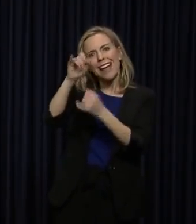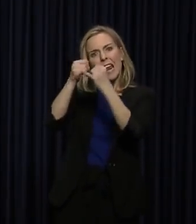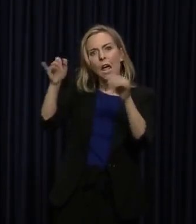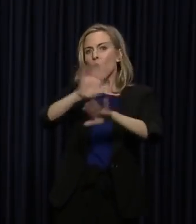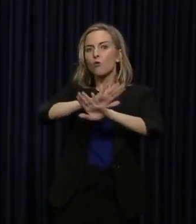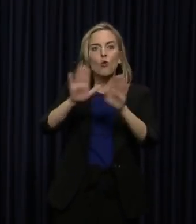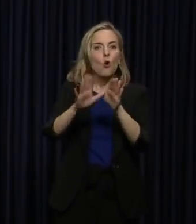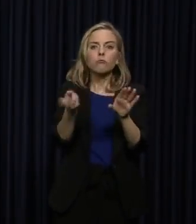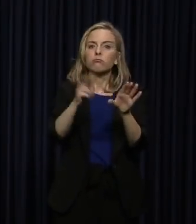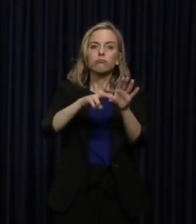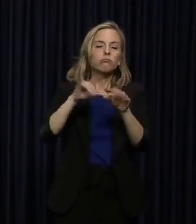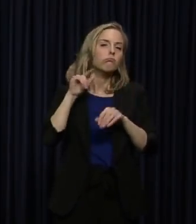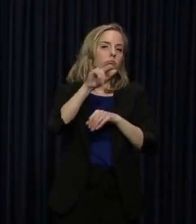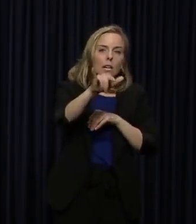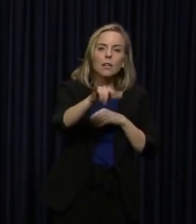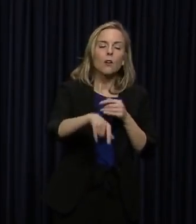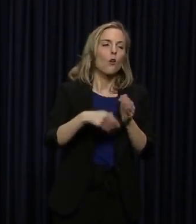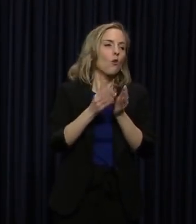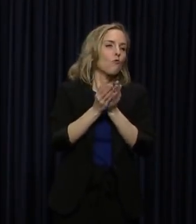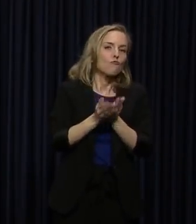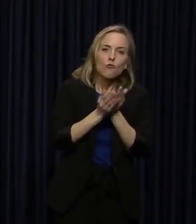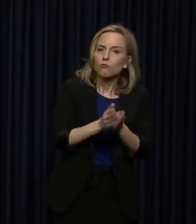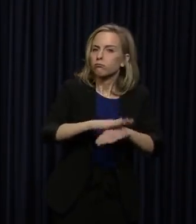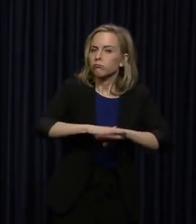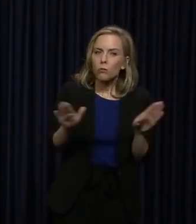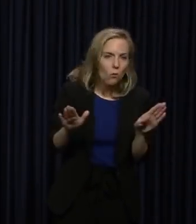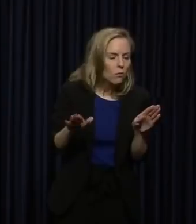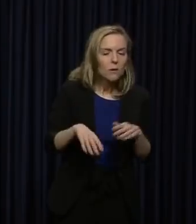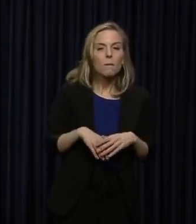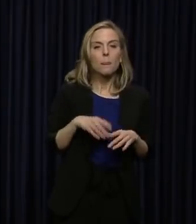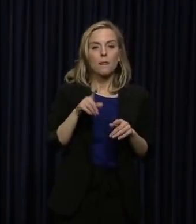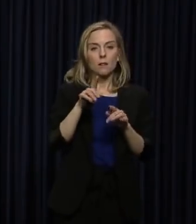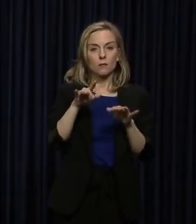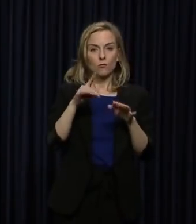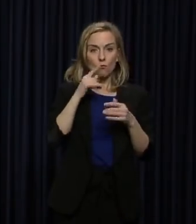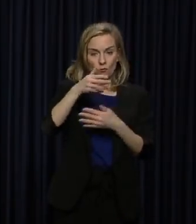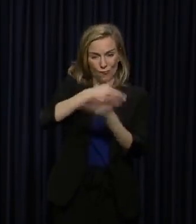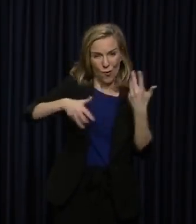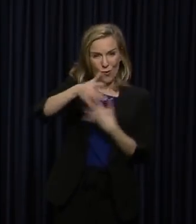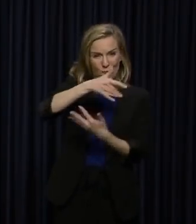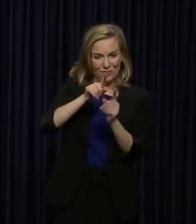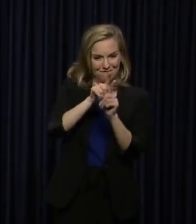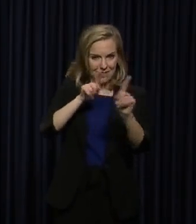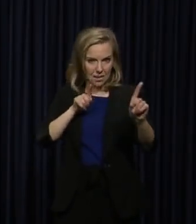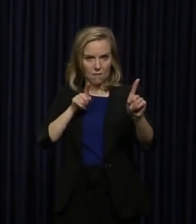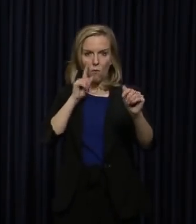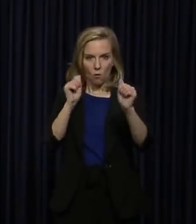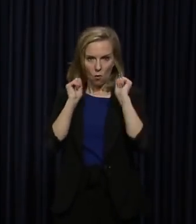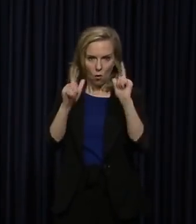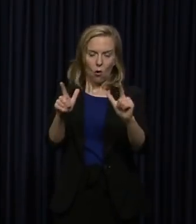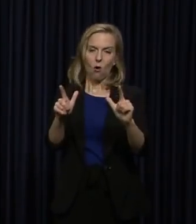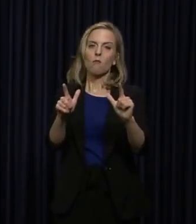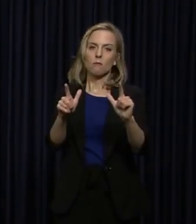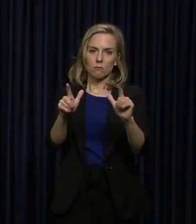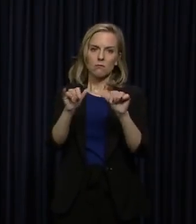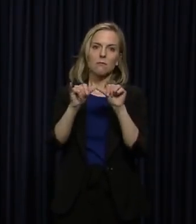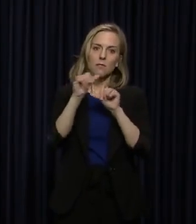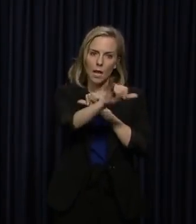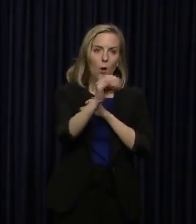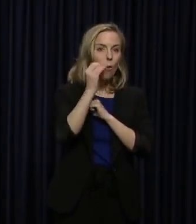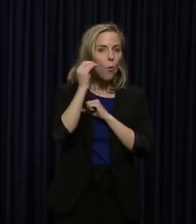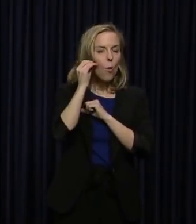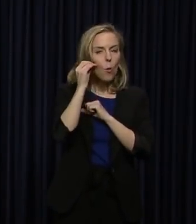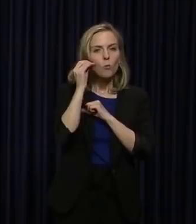Don't get on a cruise ship. We have recommended social distancing now for everybody. Staying home